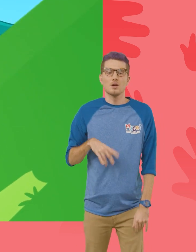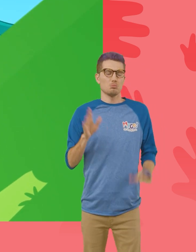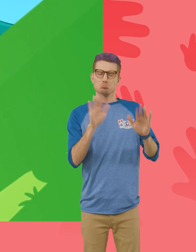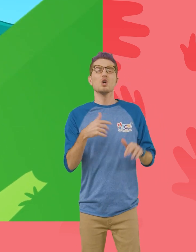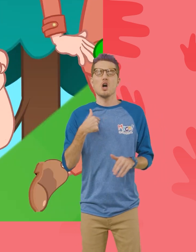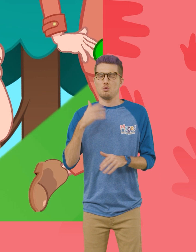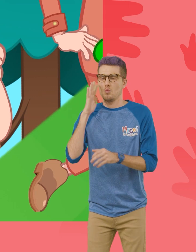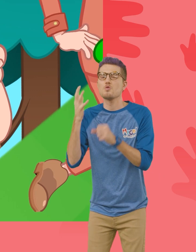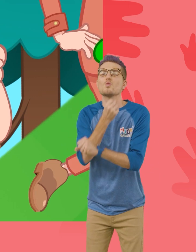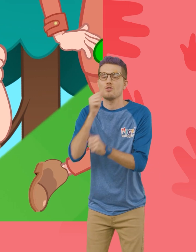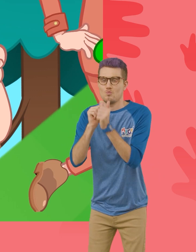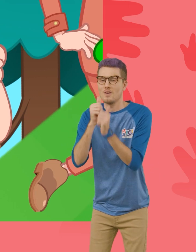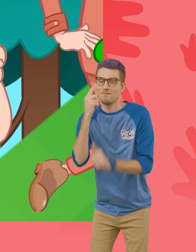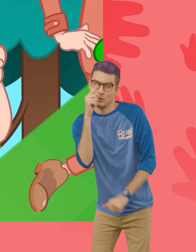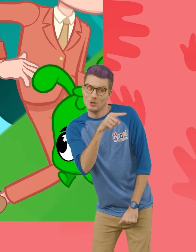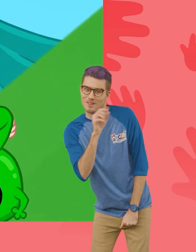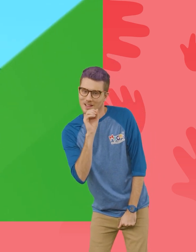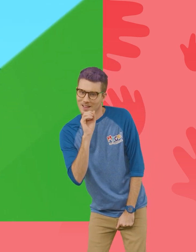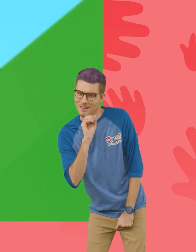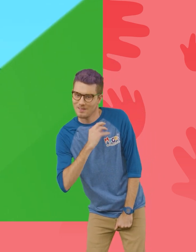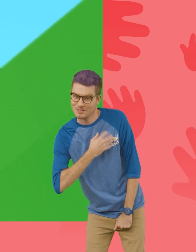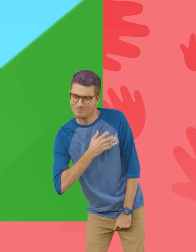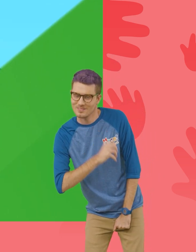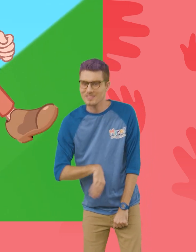I'll win this race for you, Morphle. Oh, no you won't!